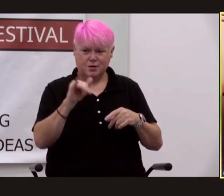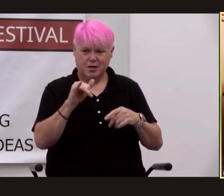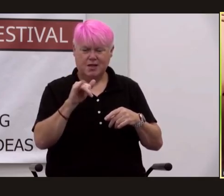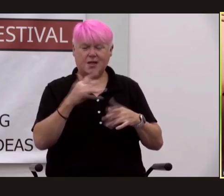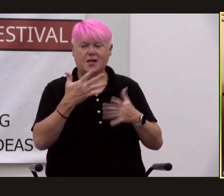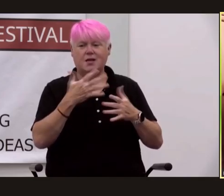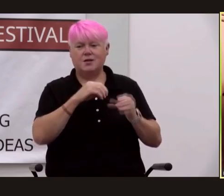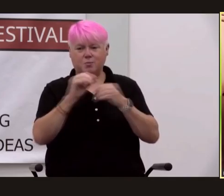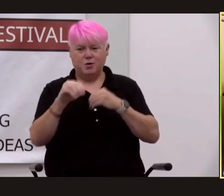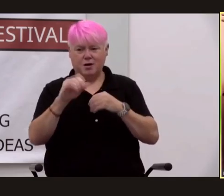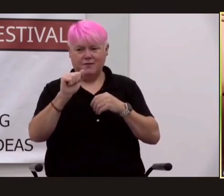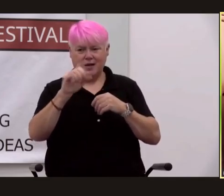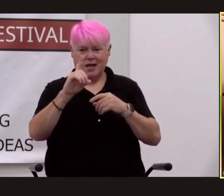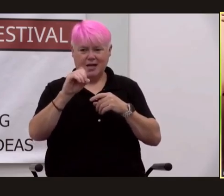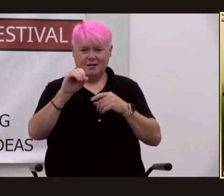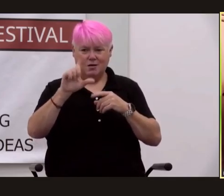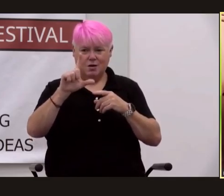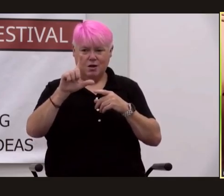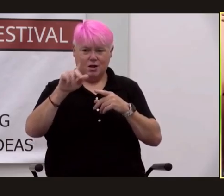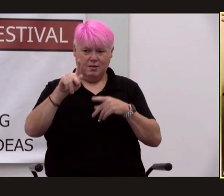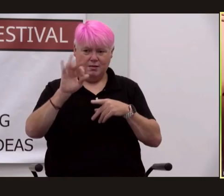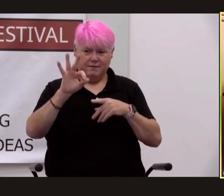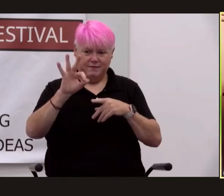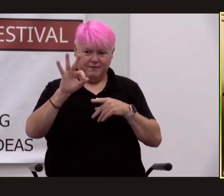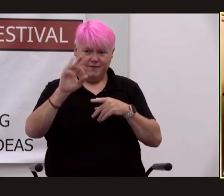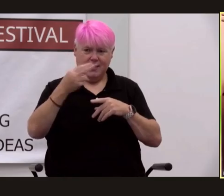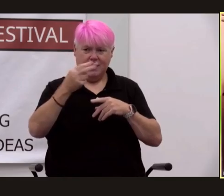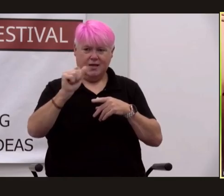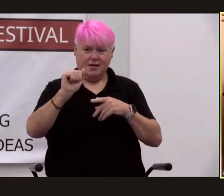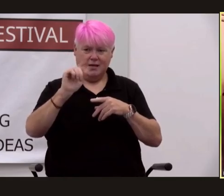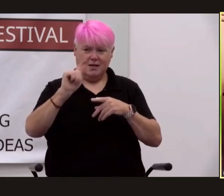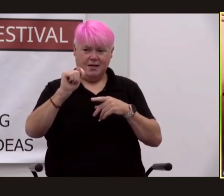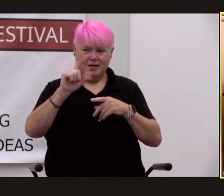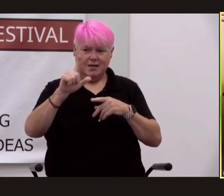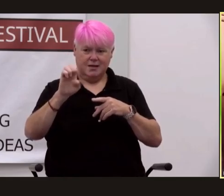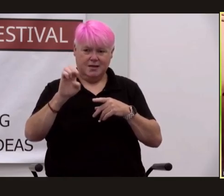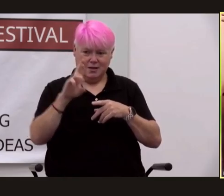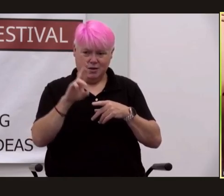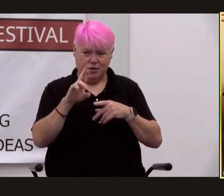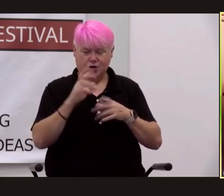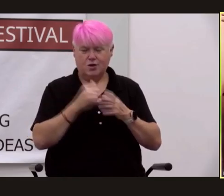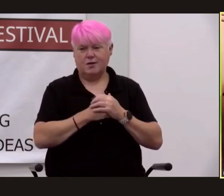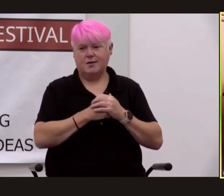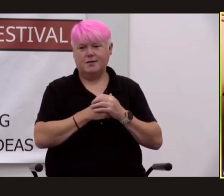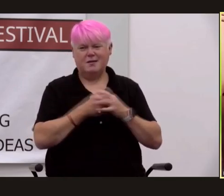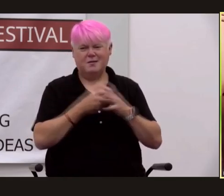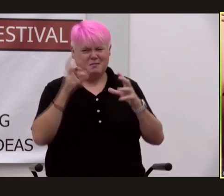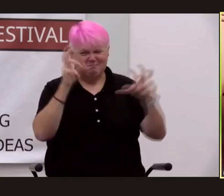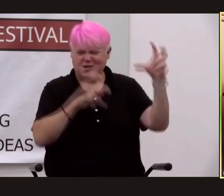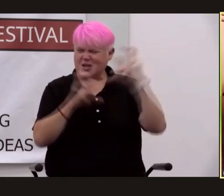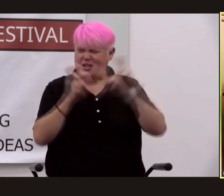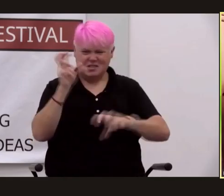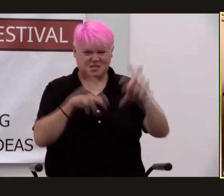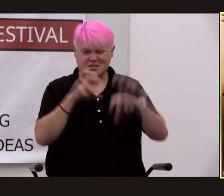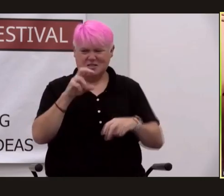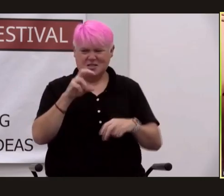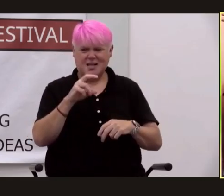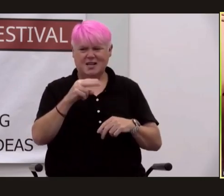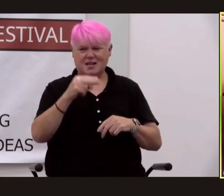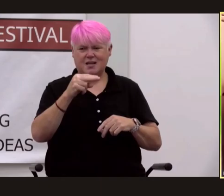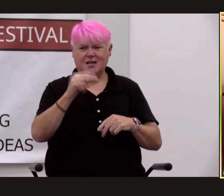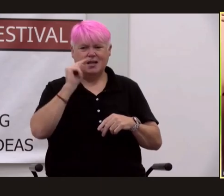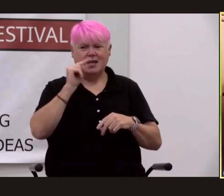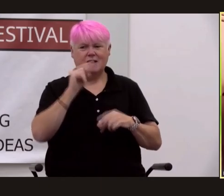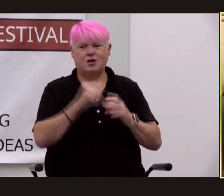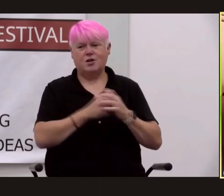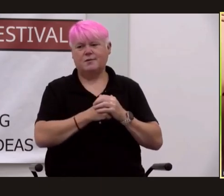personification of absolute evil genocidal monsters and hitler uh of